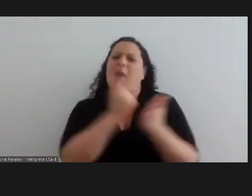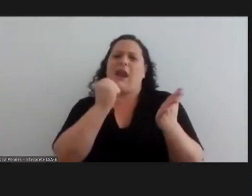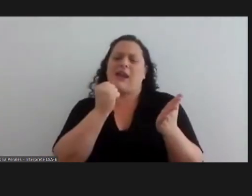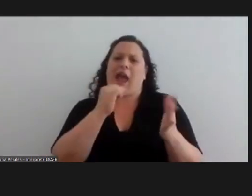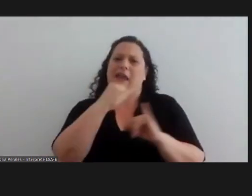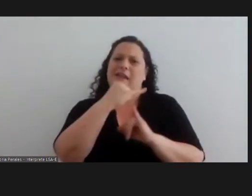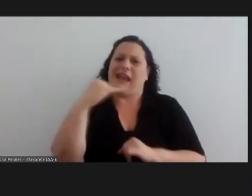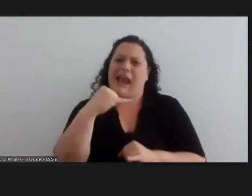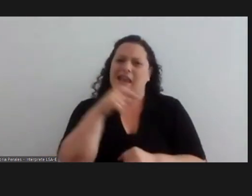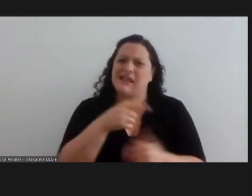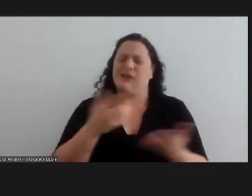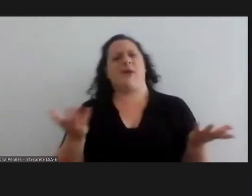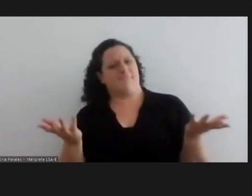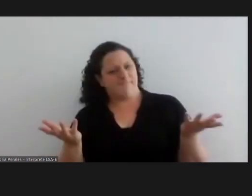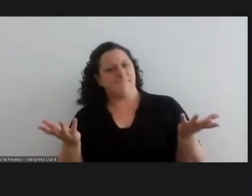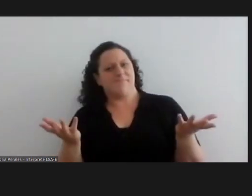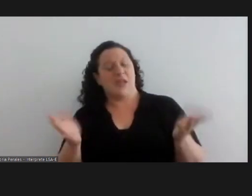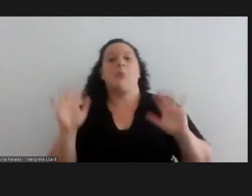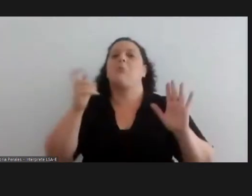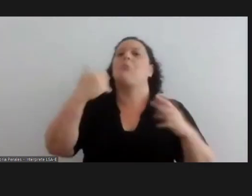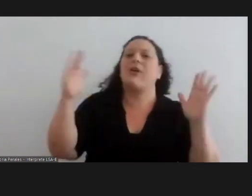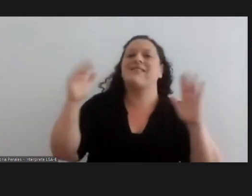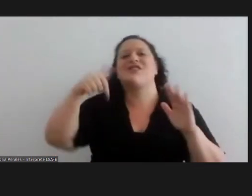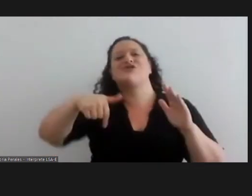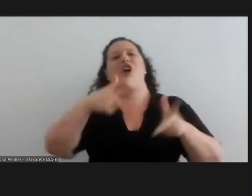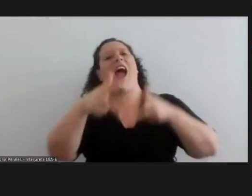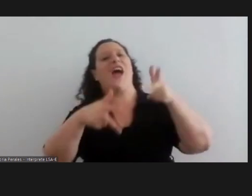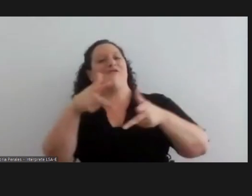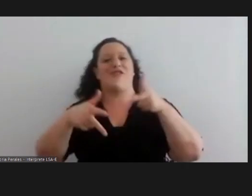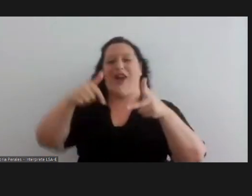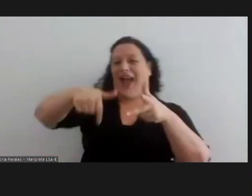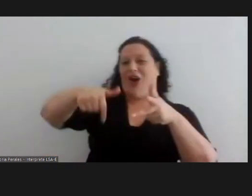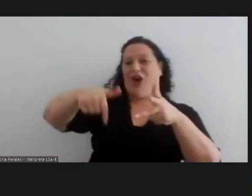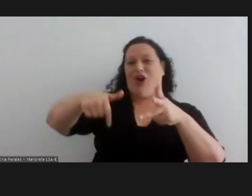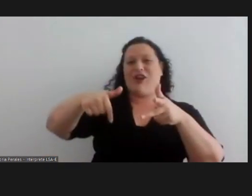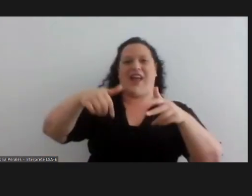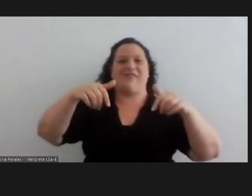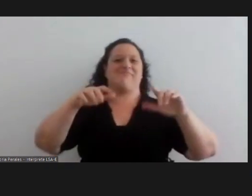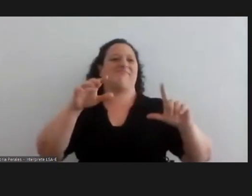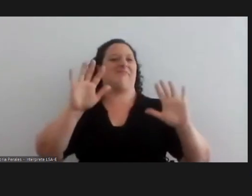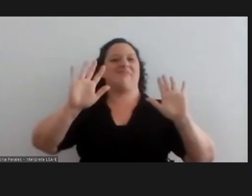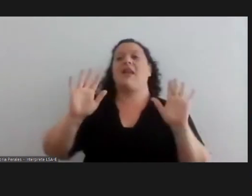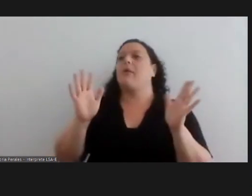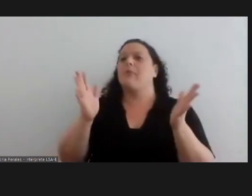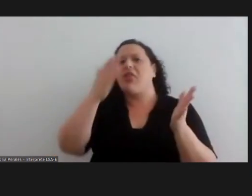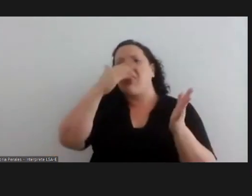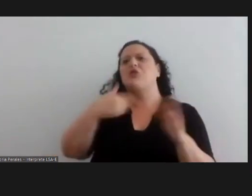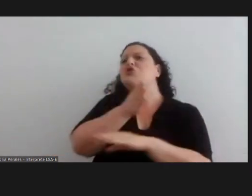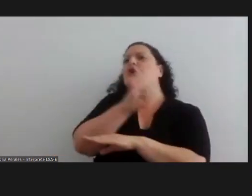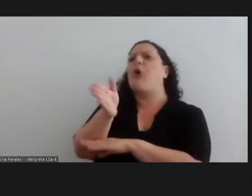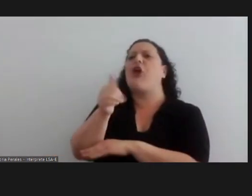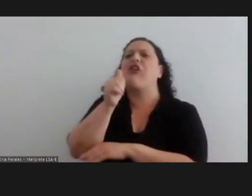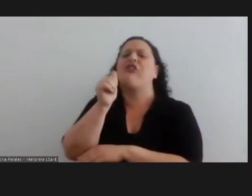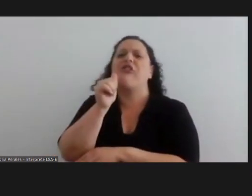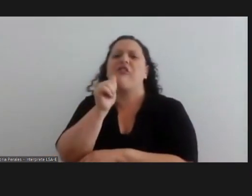people because i can be here speaking but then i go to the pharmacy and they will look at